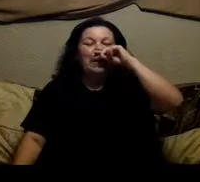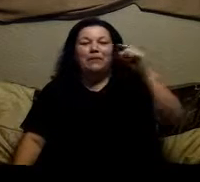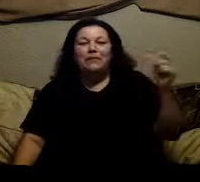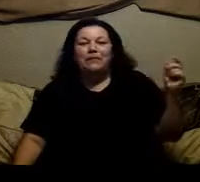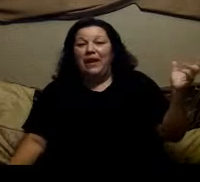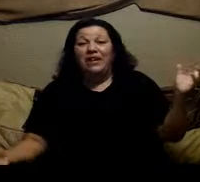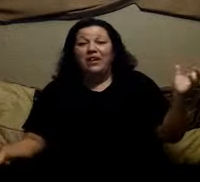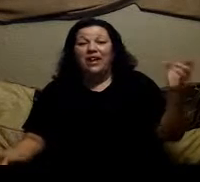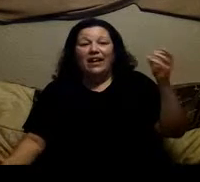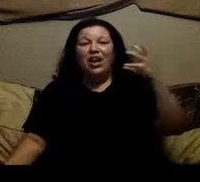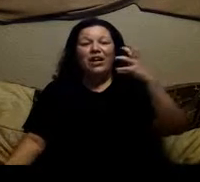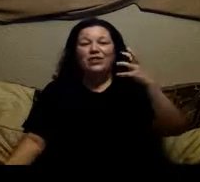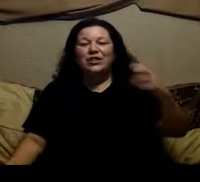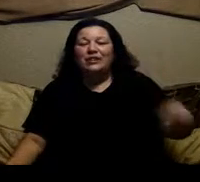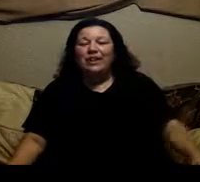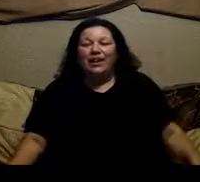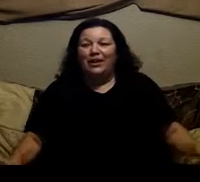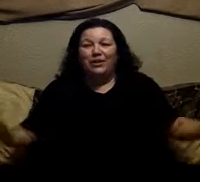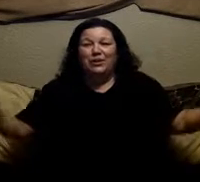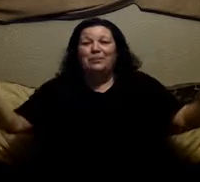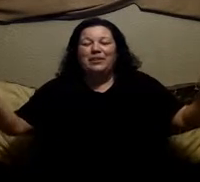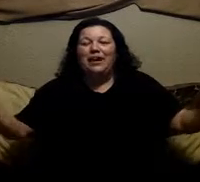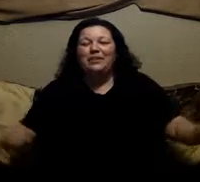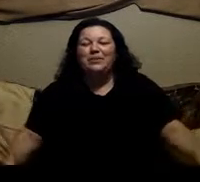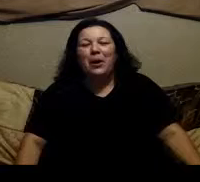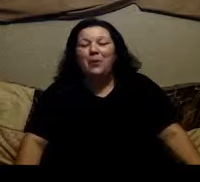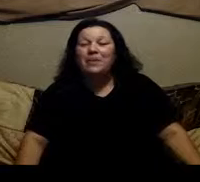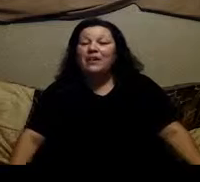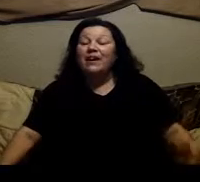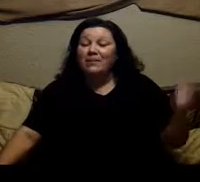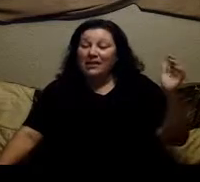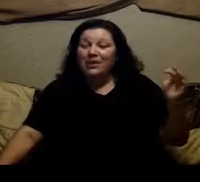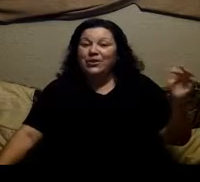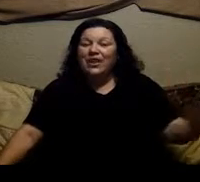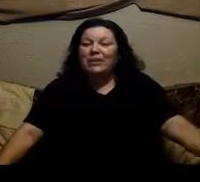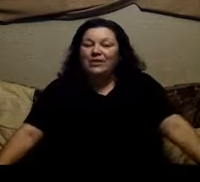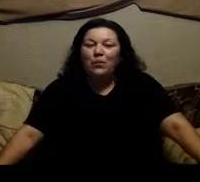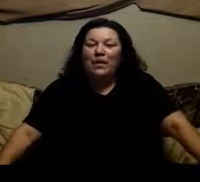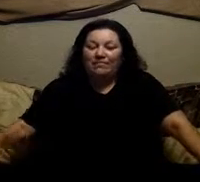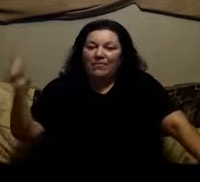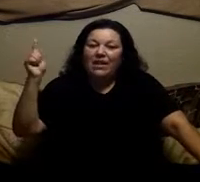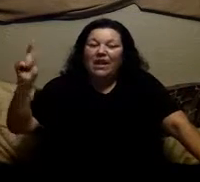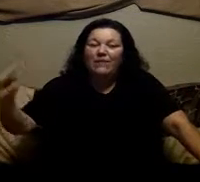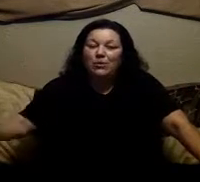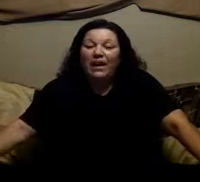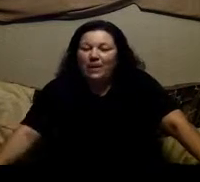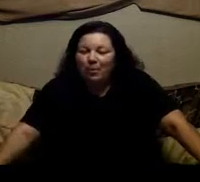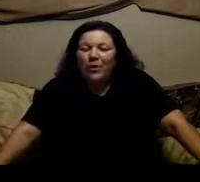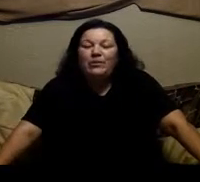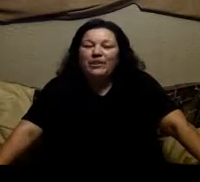fake air i had oxygen uh turned up as high as it would go and my doctor came in and told me if you light up one more